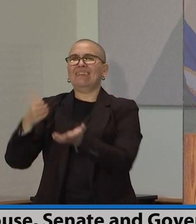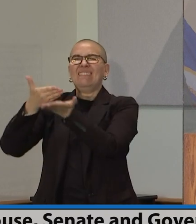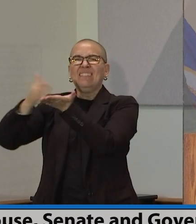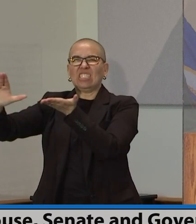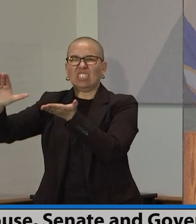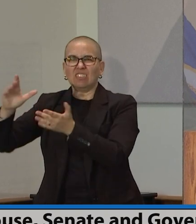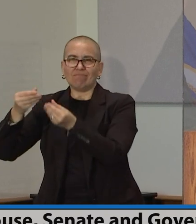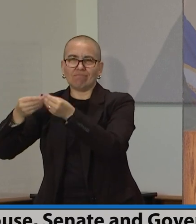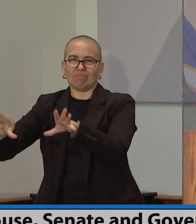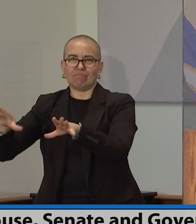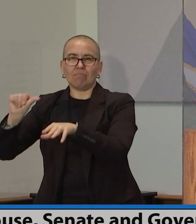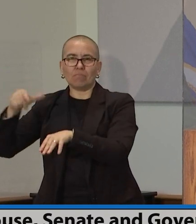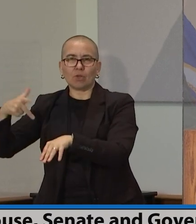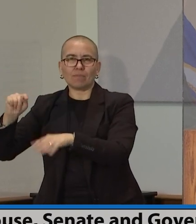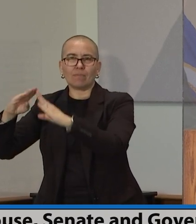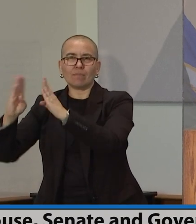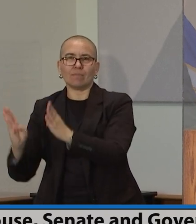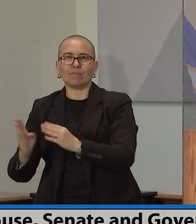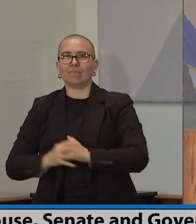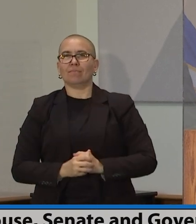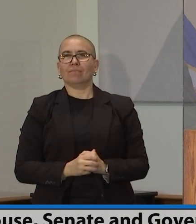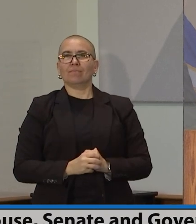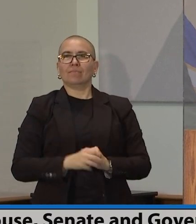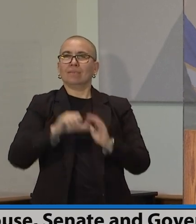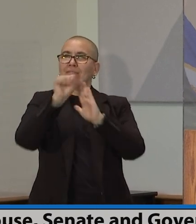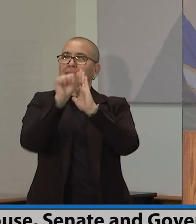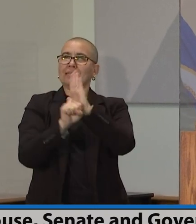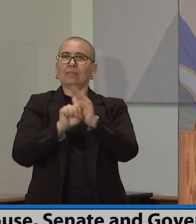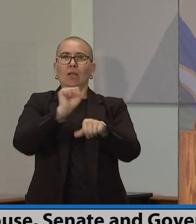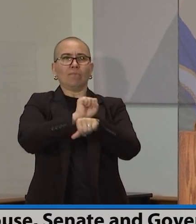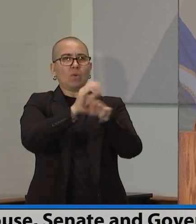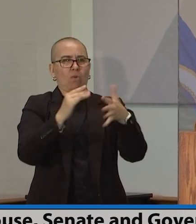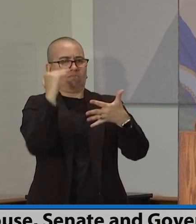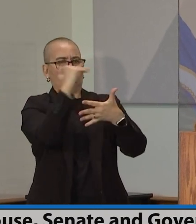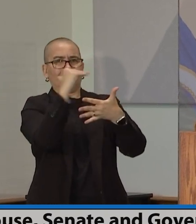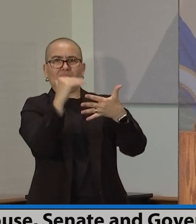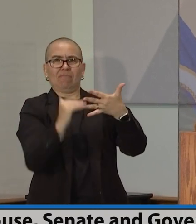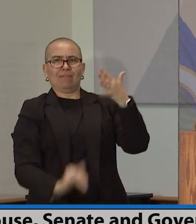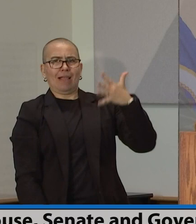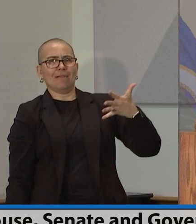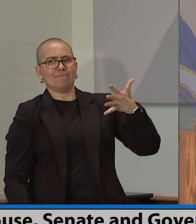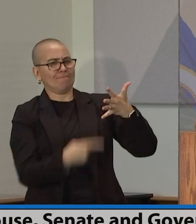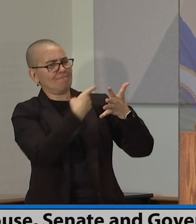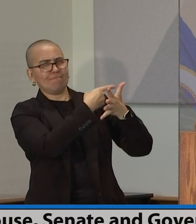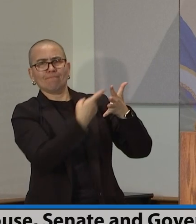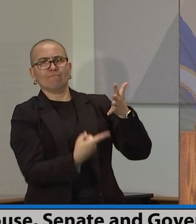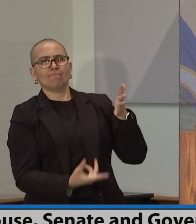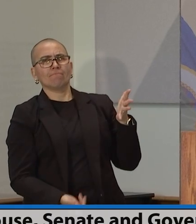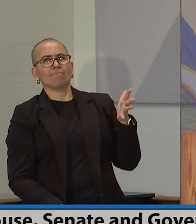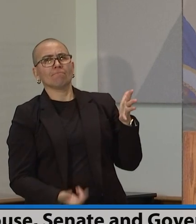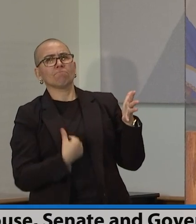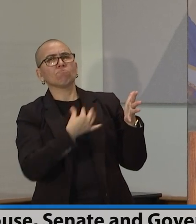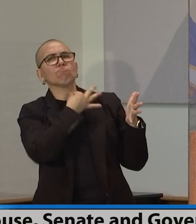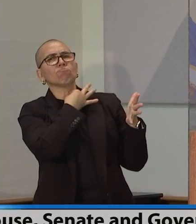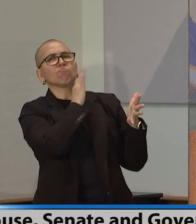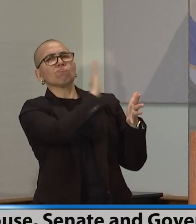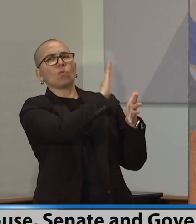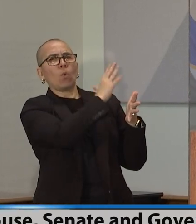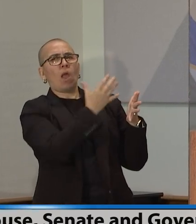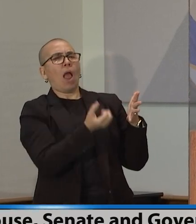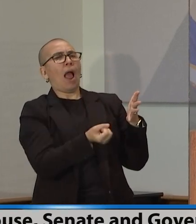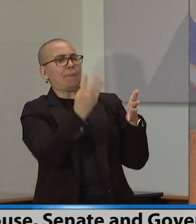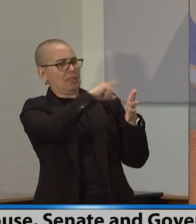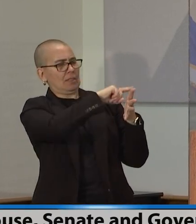How many of those will still be pending in June or how many of these are being roped into the budget agreement? Well, they have mitigate business